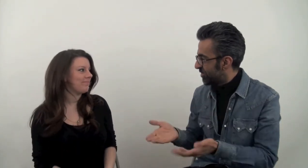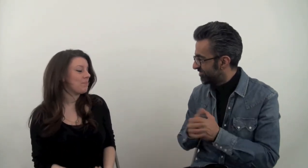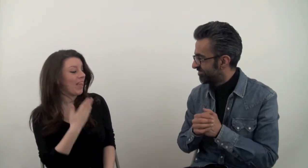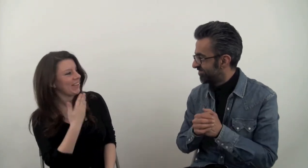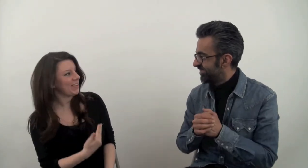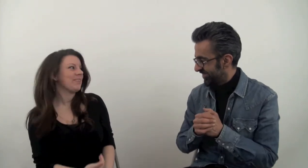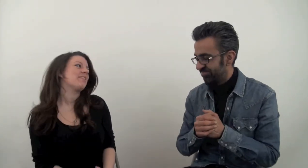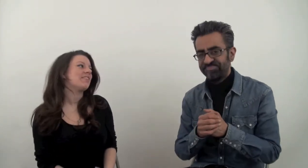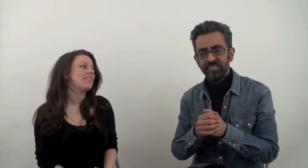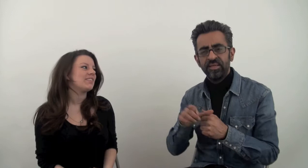Welcome here. Thank you.